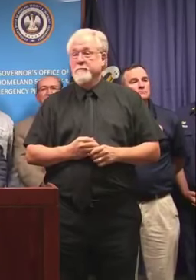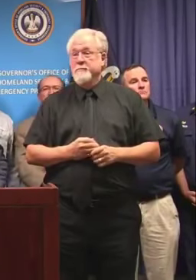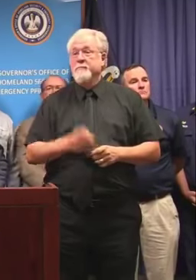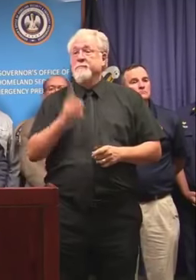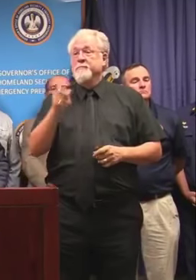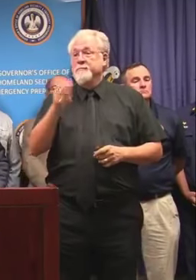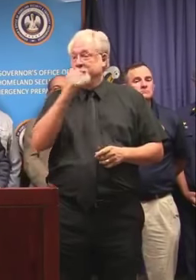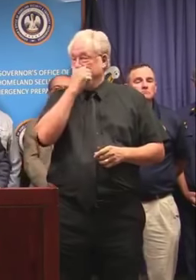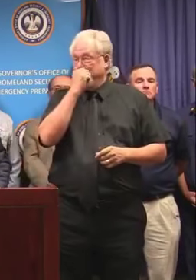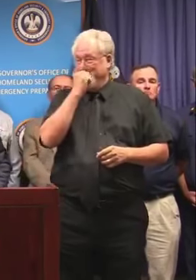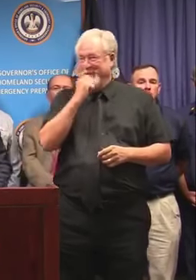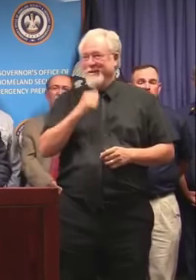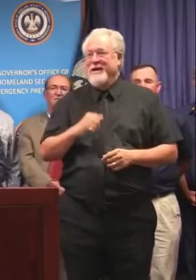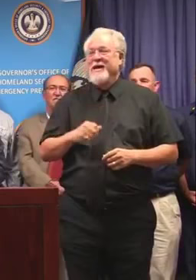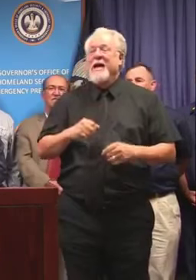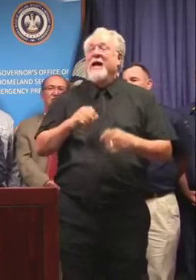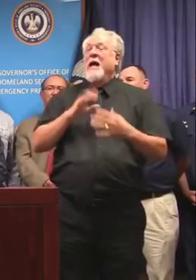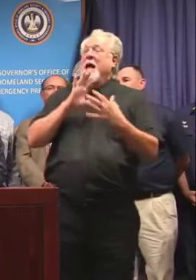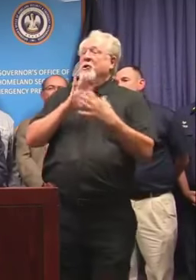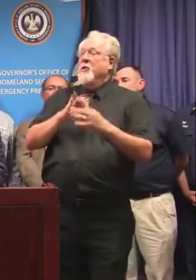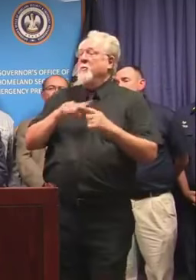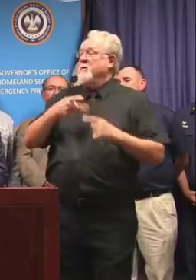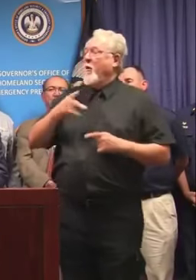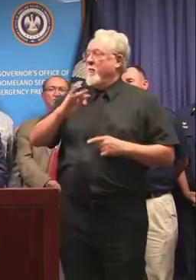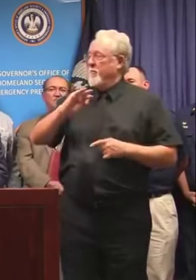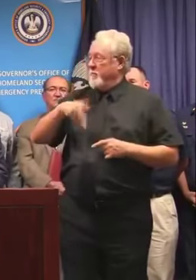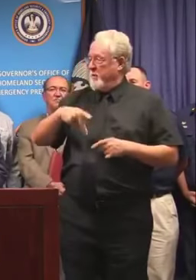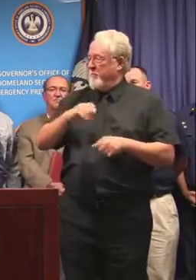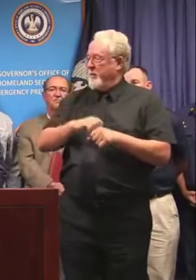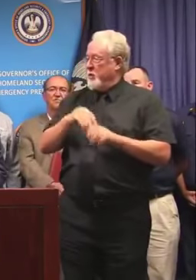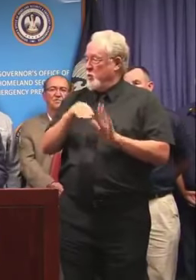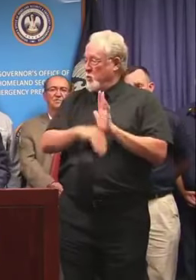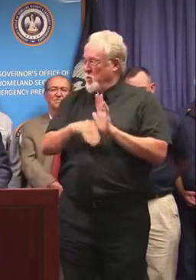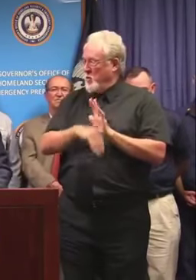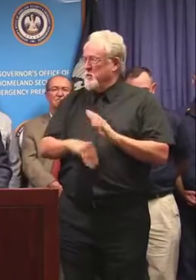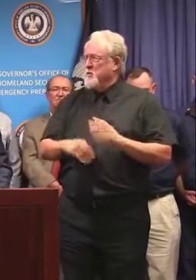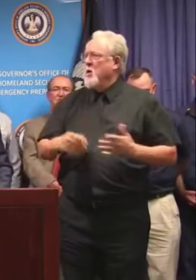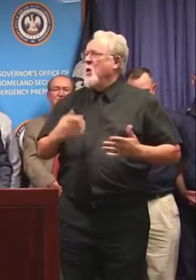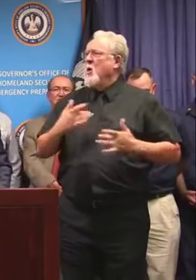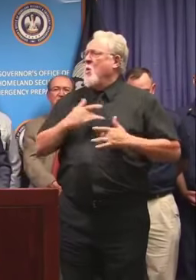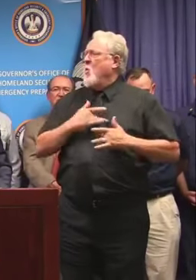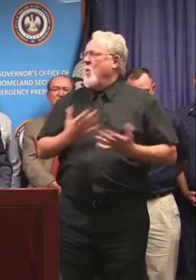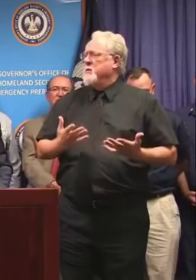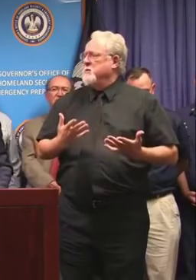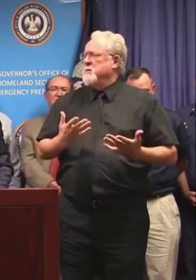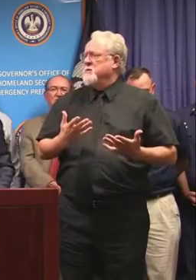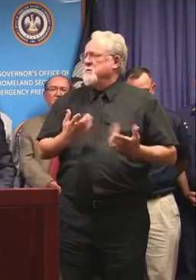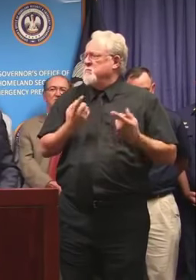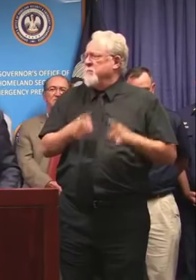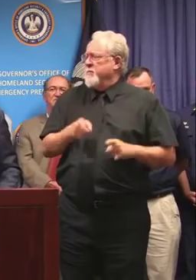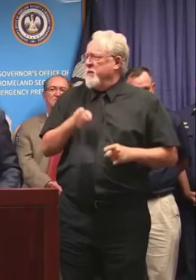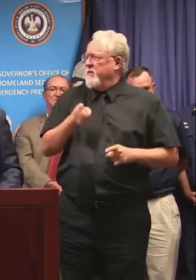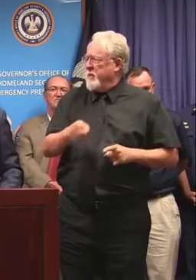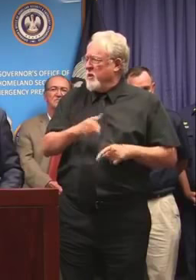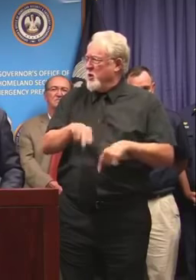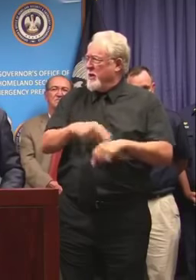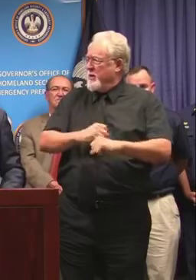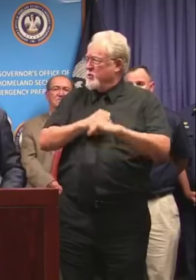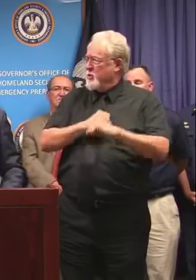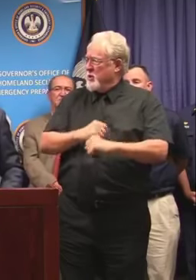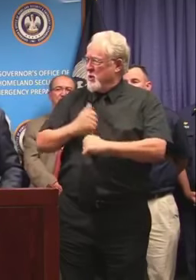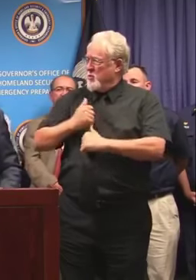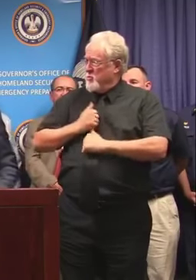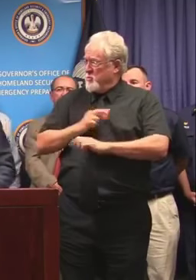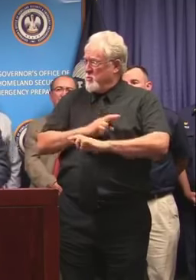Governor, in terms of the pump situation in New Orleans, what's the status there, and are the National Guard troops